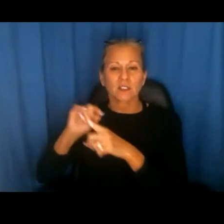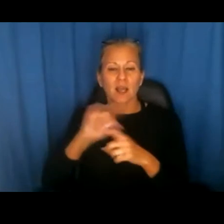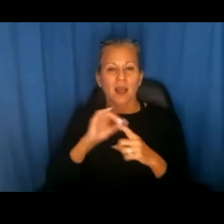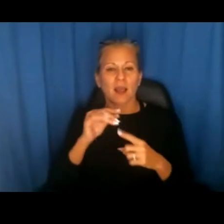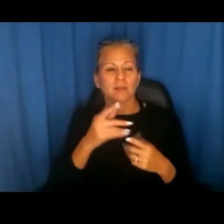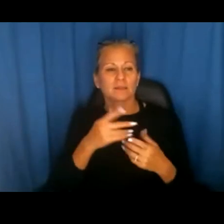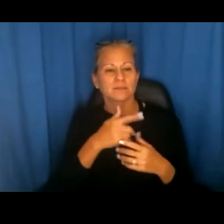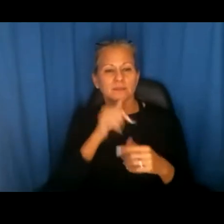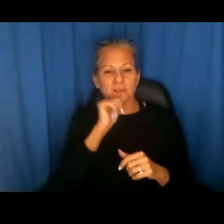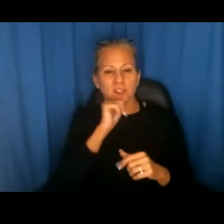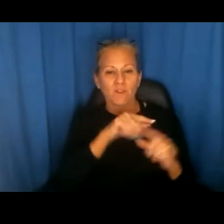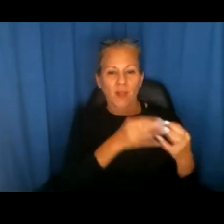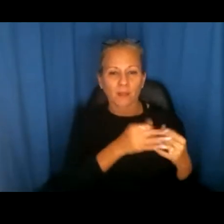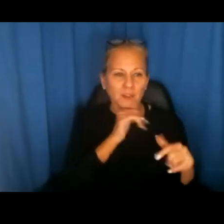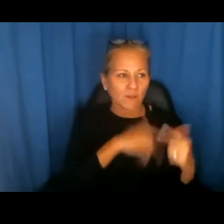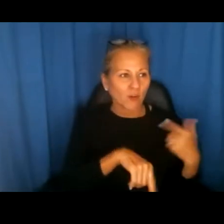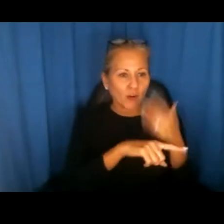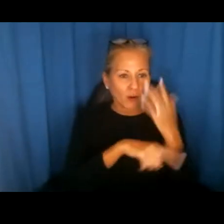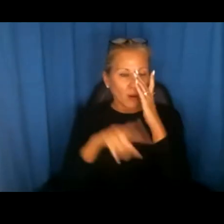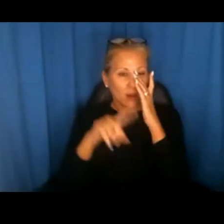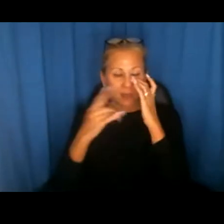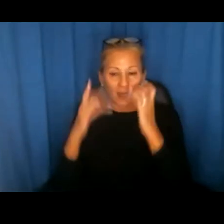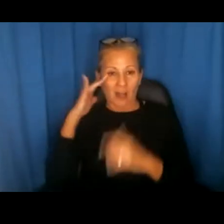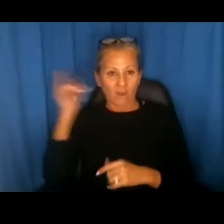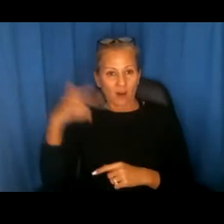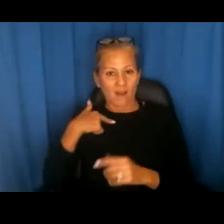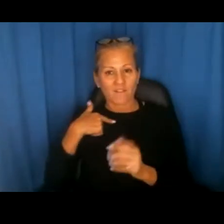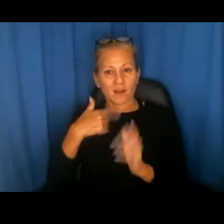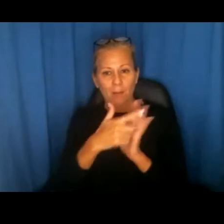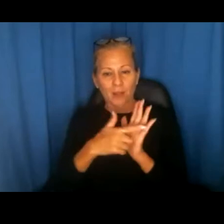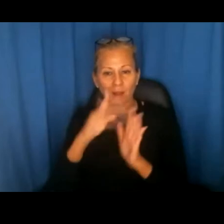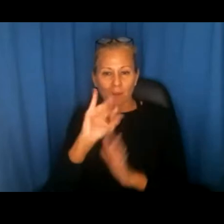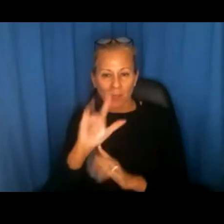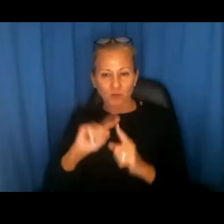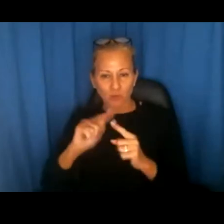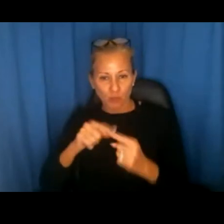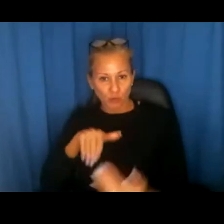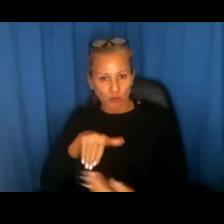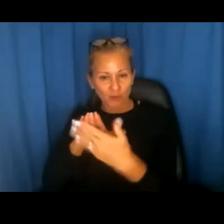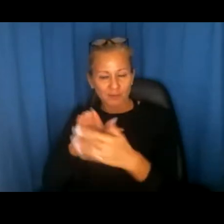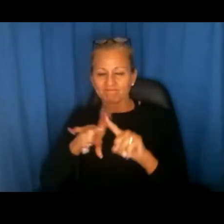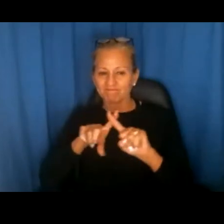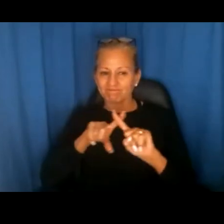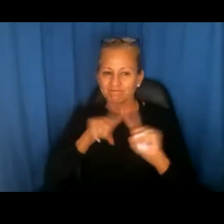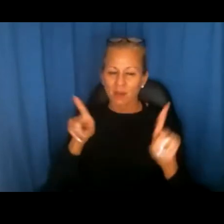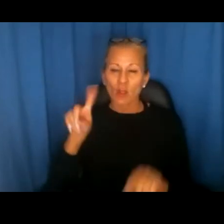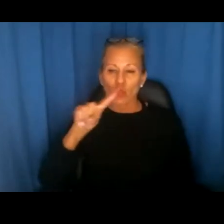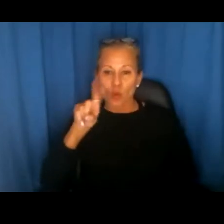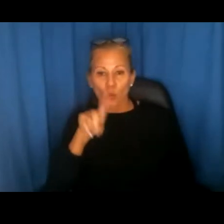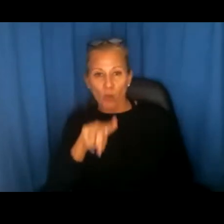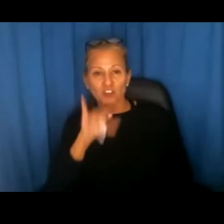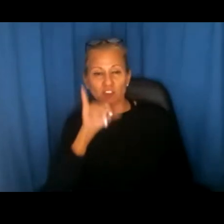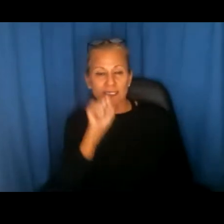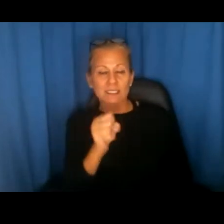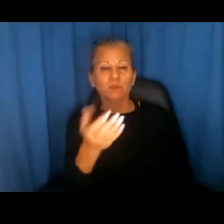seen. Down in California, apparently, there's been a bill that has worked to try to address this. But the question, that person asked the